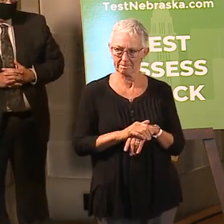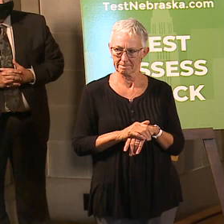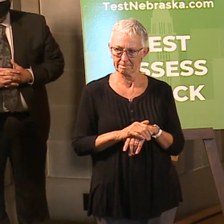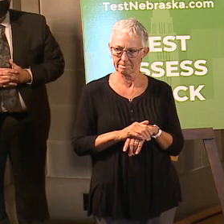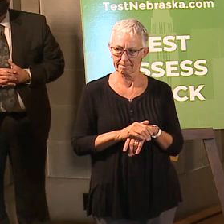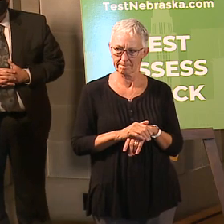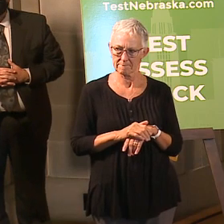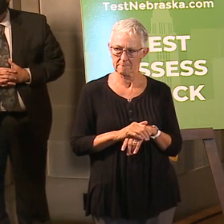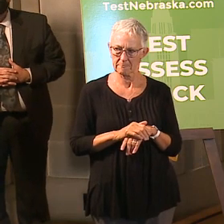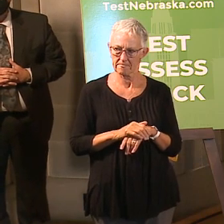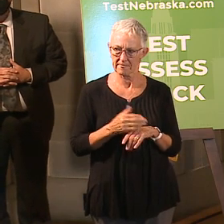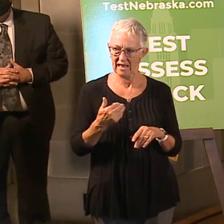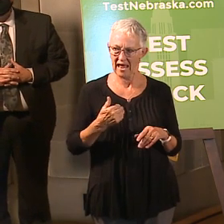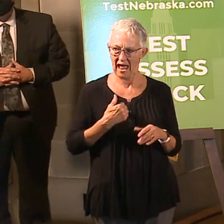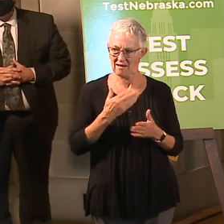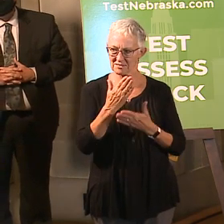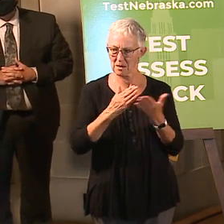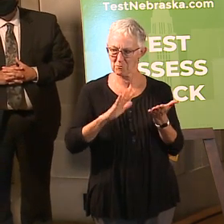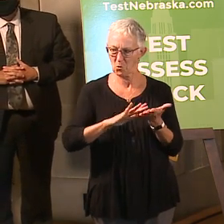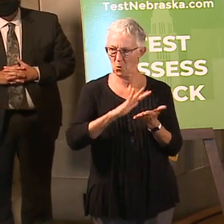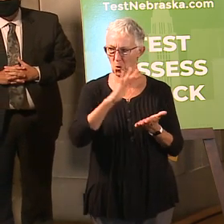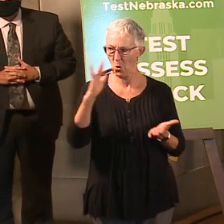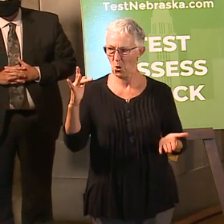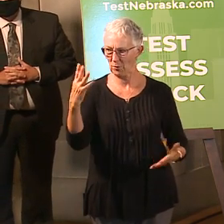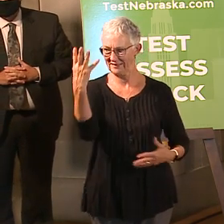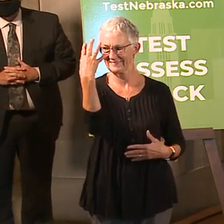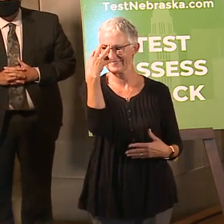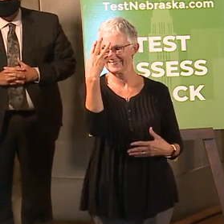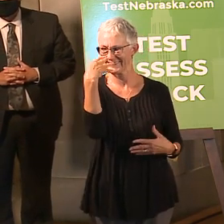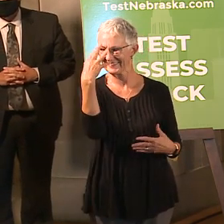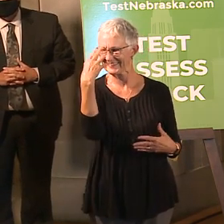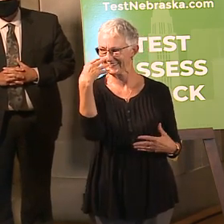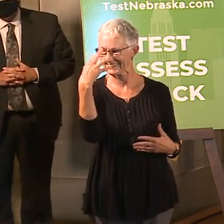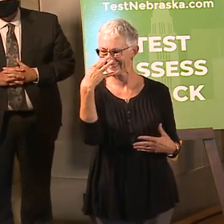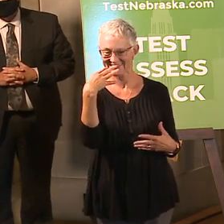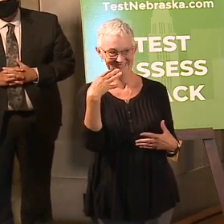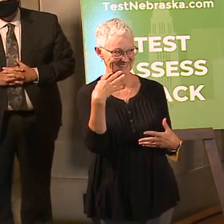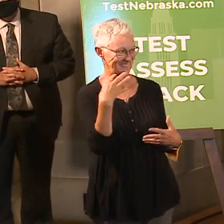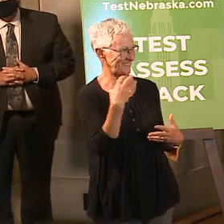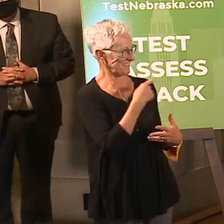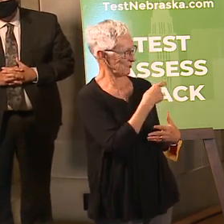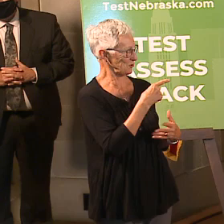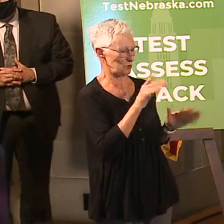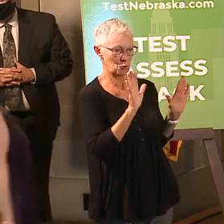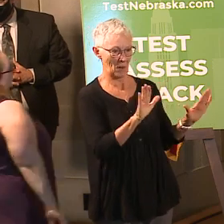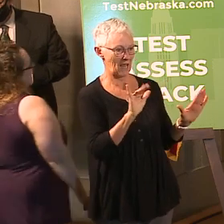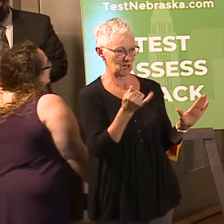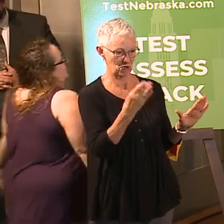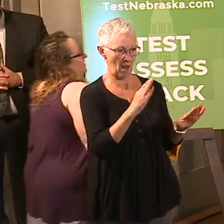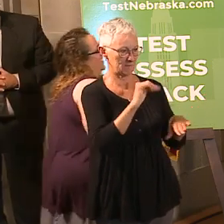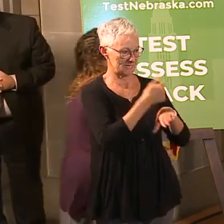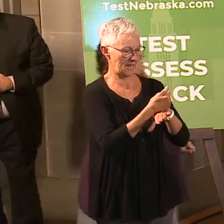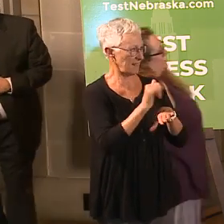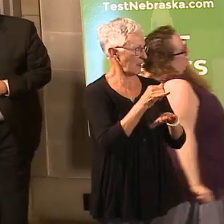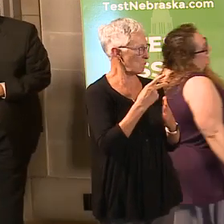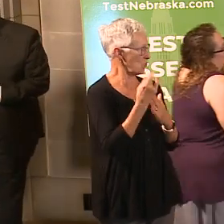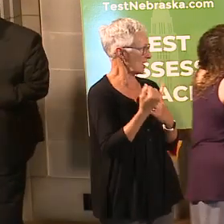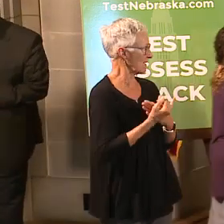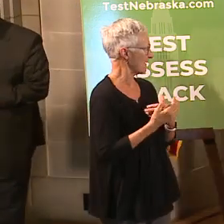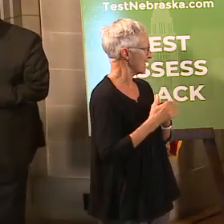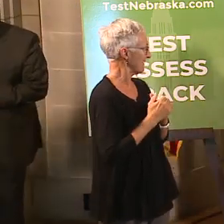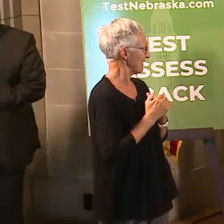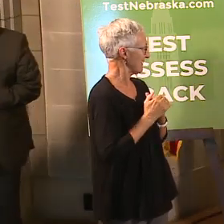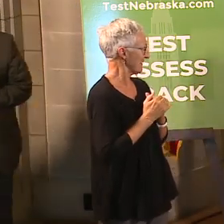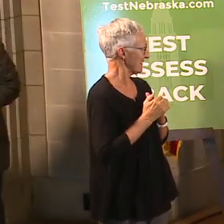glory of being up front here because we've been telling you what a great job you've done on the Nebraska Accommodation Project, so you might as well see the